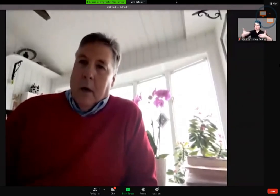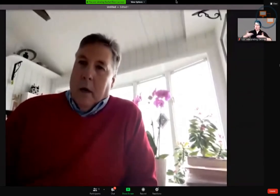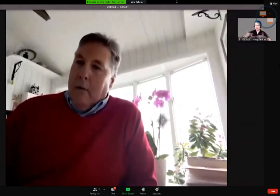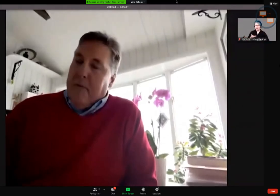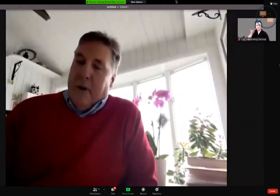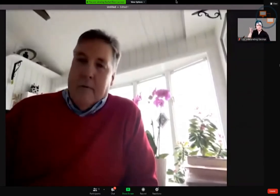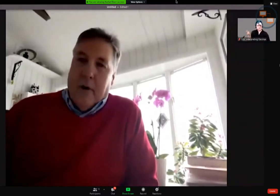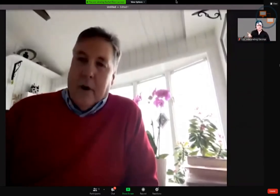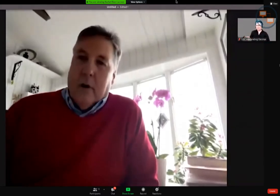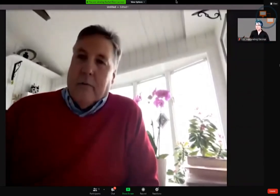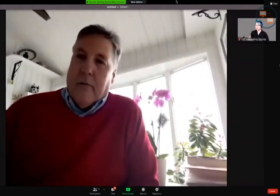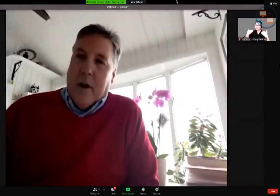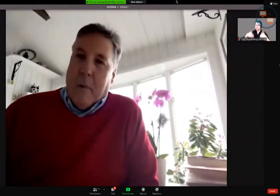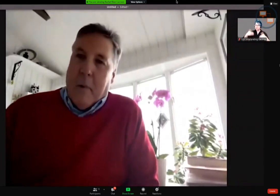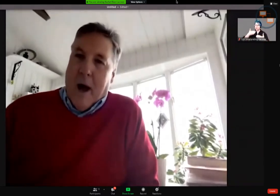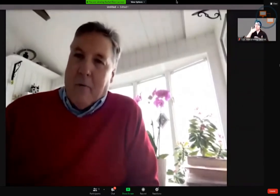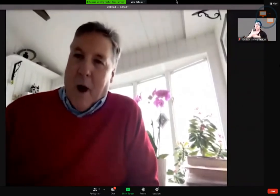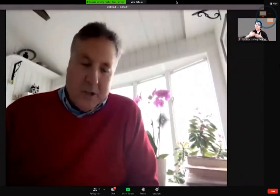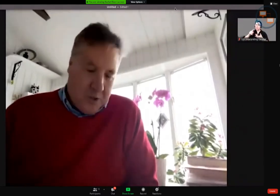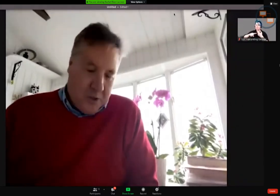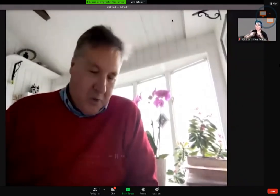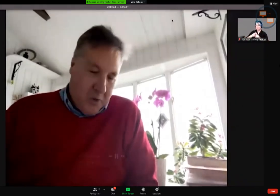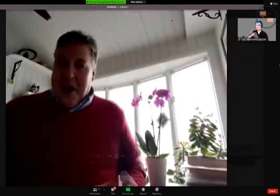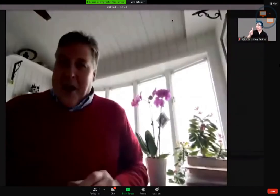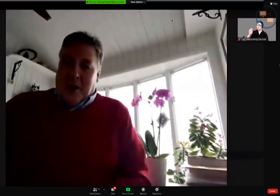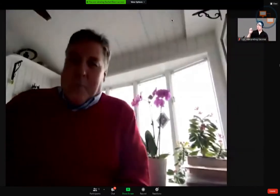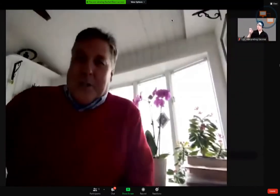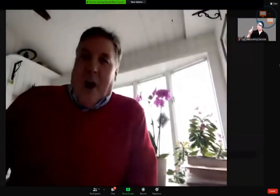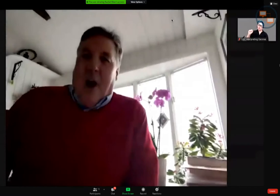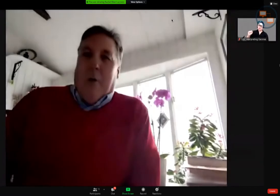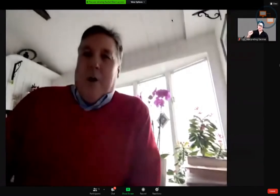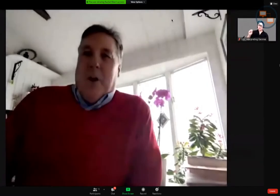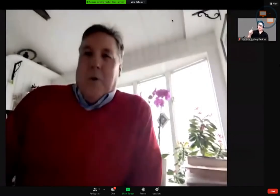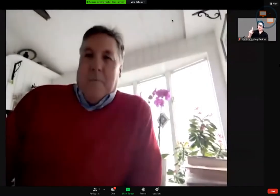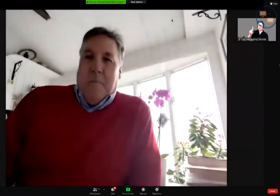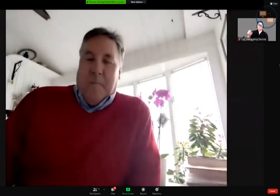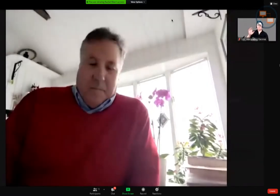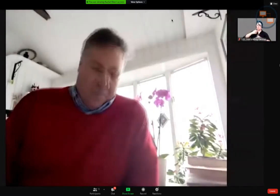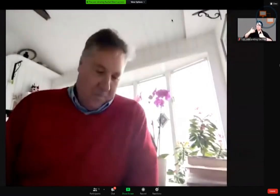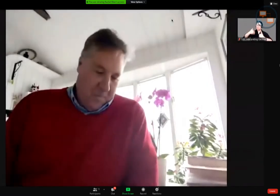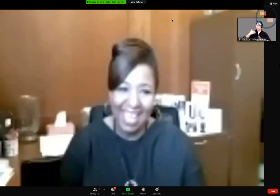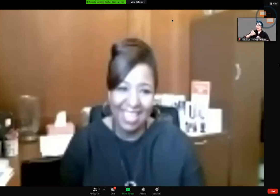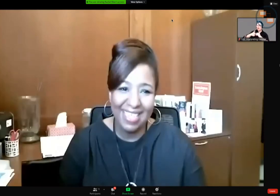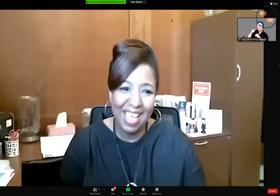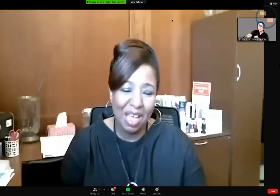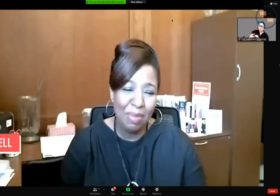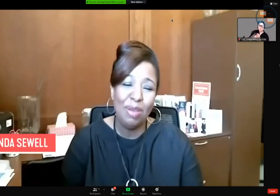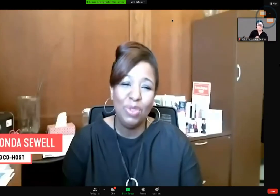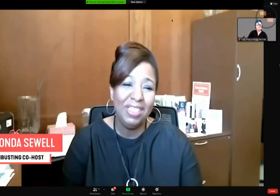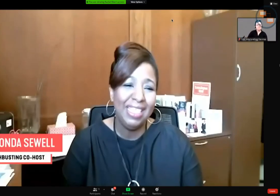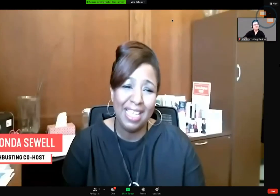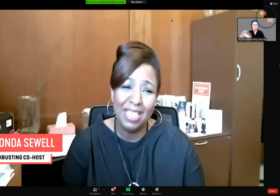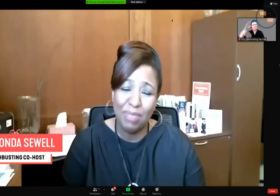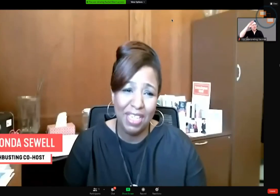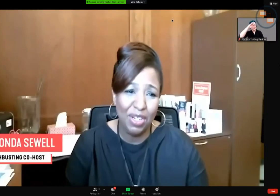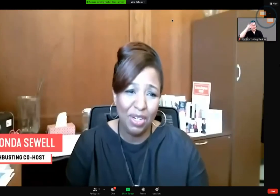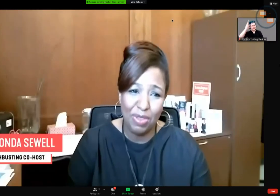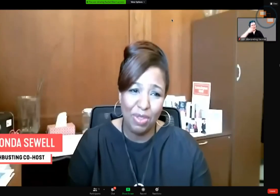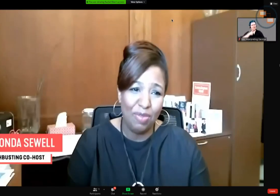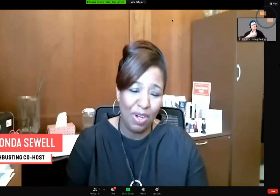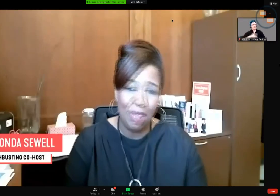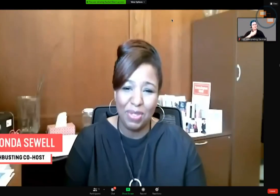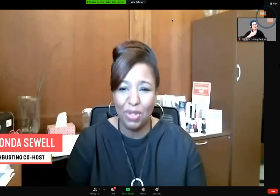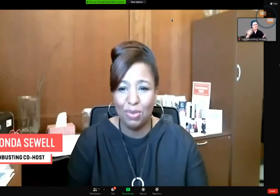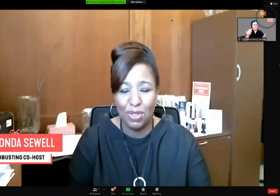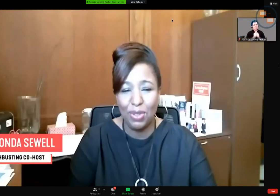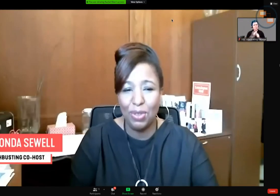a very, very good friend of mine, Rhonda Sewell. Superstar, how are you? Hey, Tom, I'm really glad to be here with